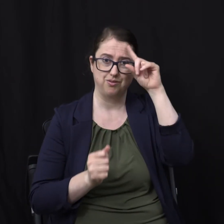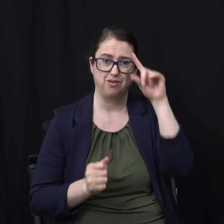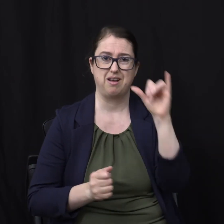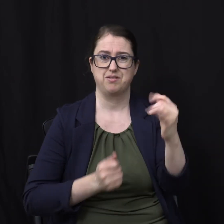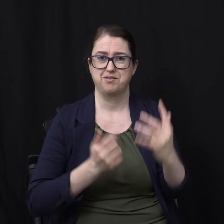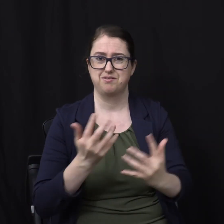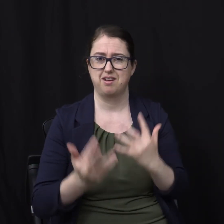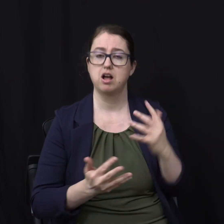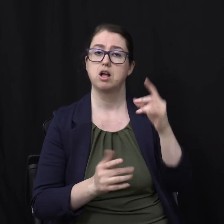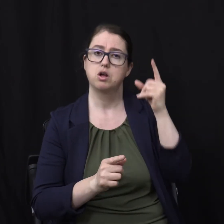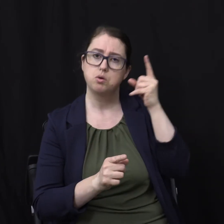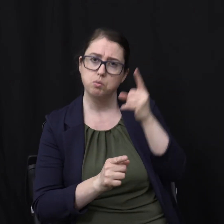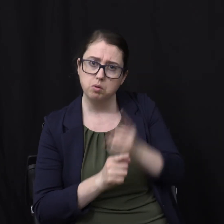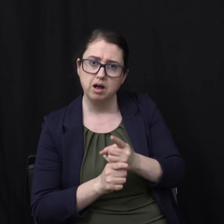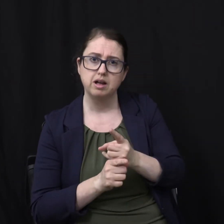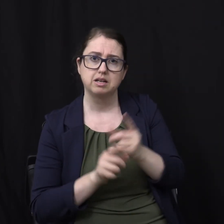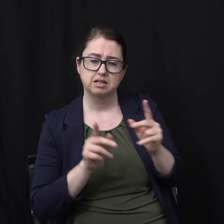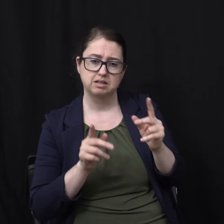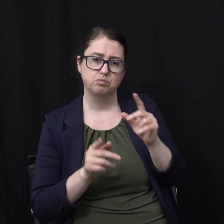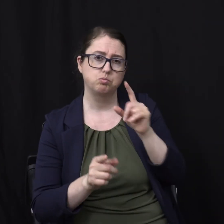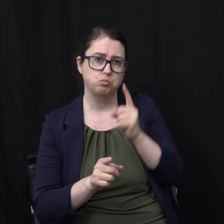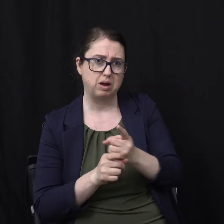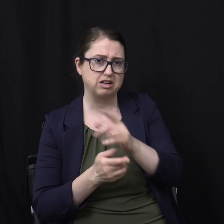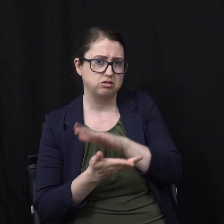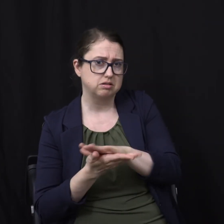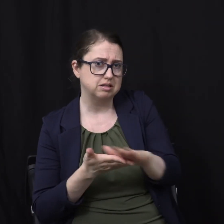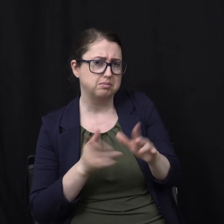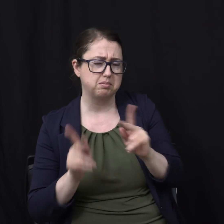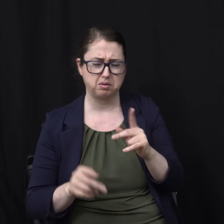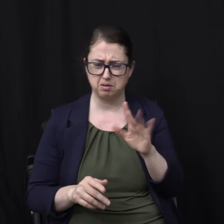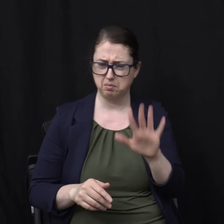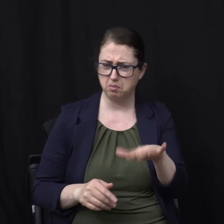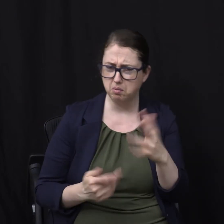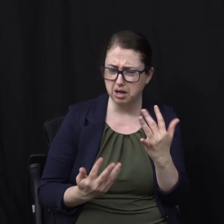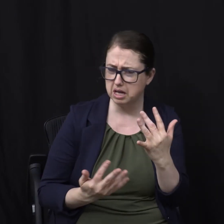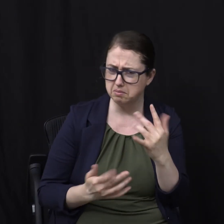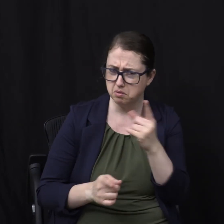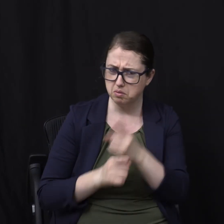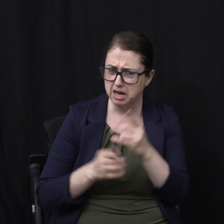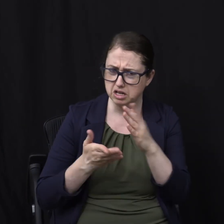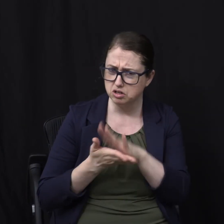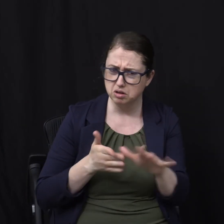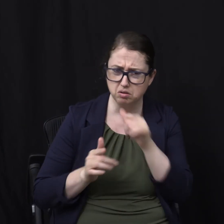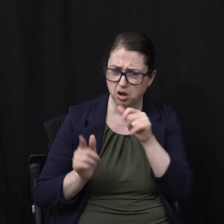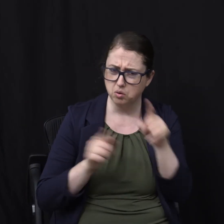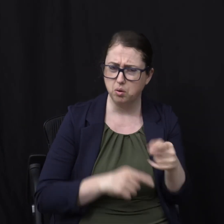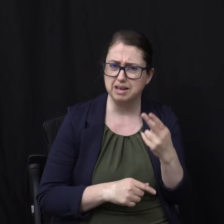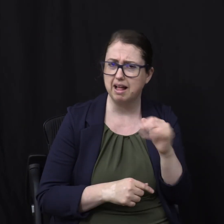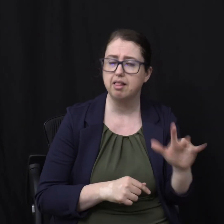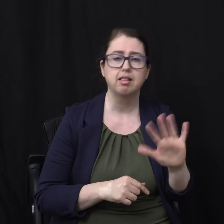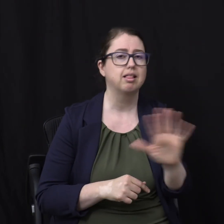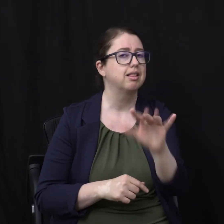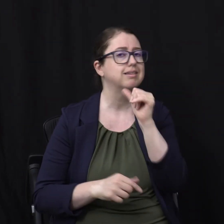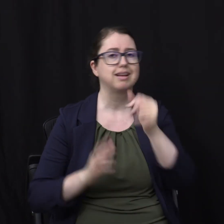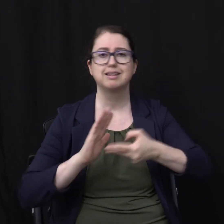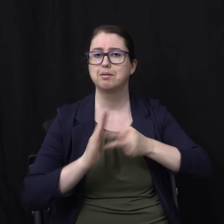The righteous will And you're going Well that doesn't make sense The righteous don't go to hell Well no It's not hell For the righteous When Jesus comes